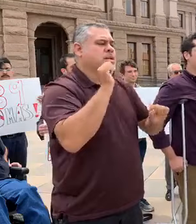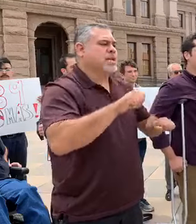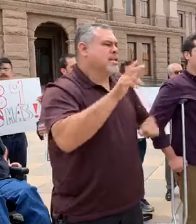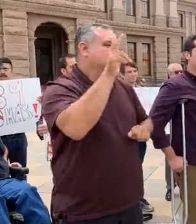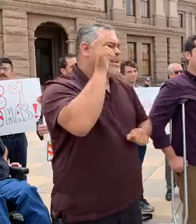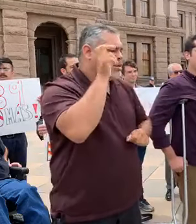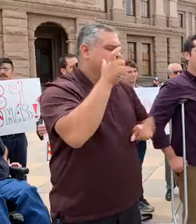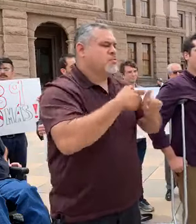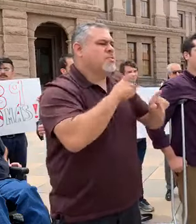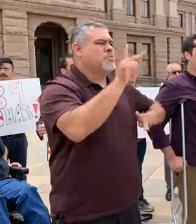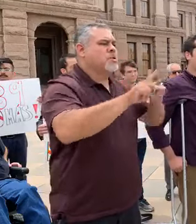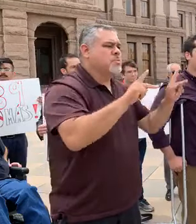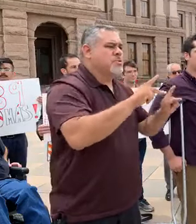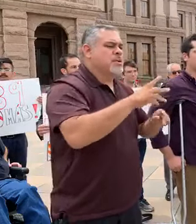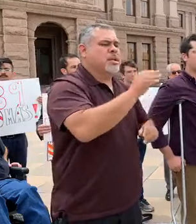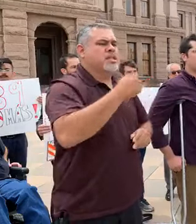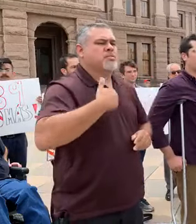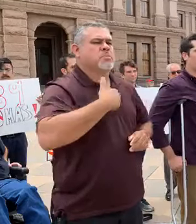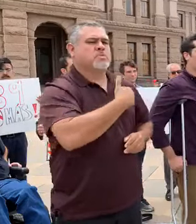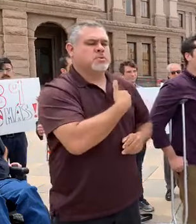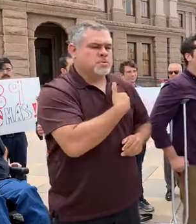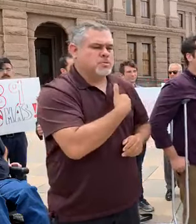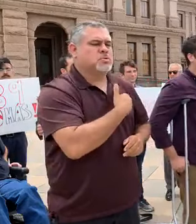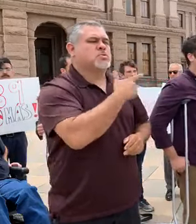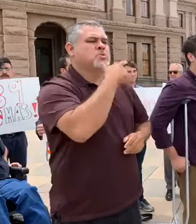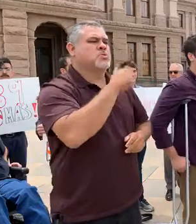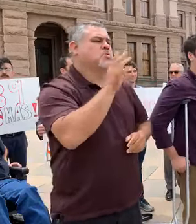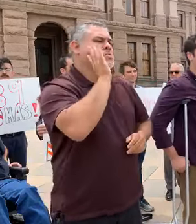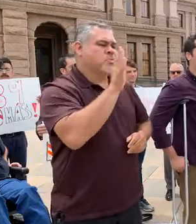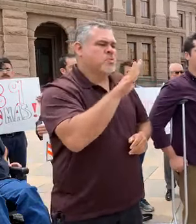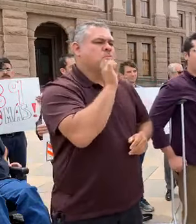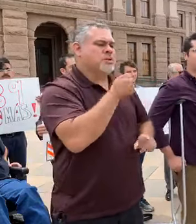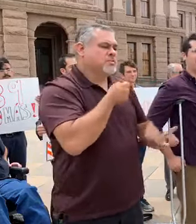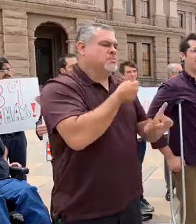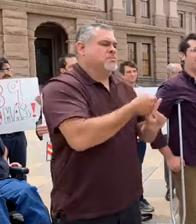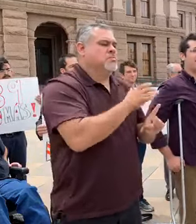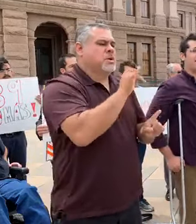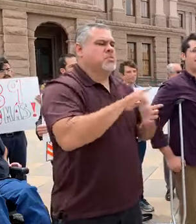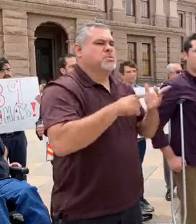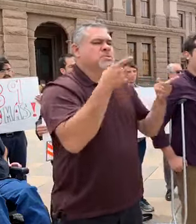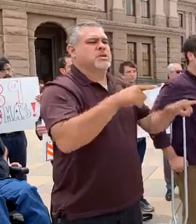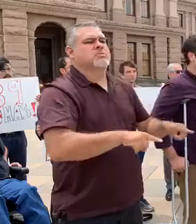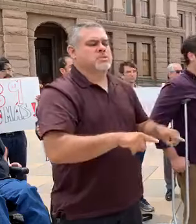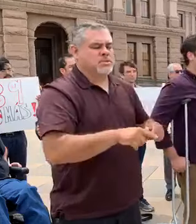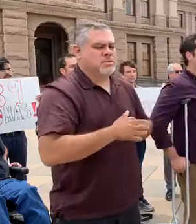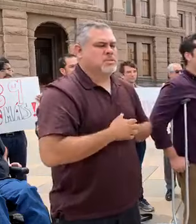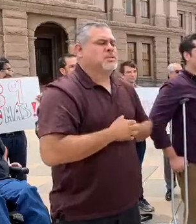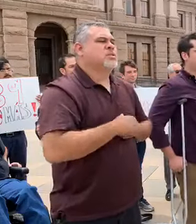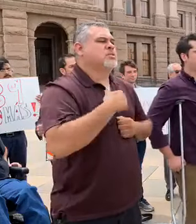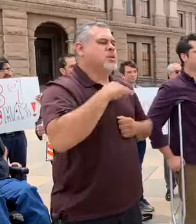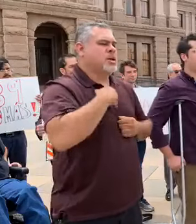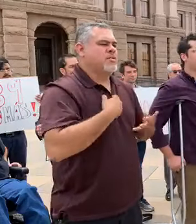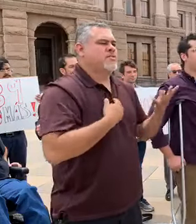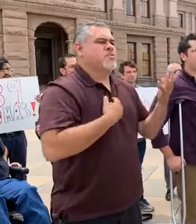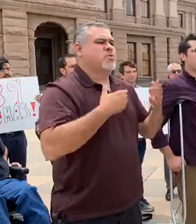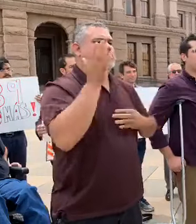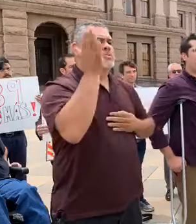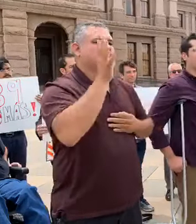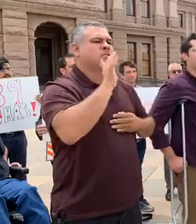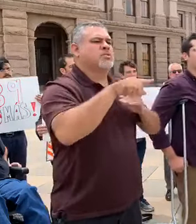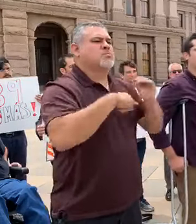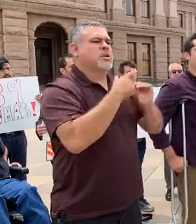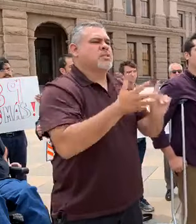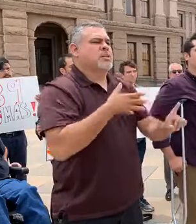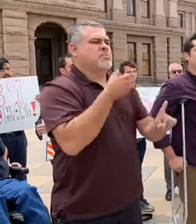from the people and the members who are going to be directly affected by what is happening. So we're just going to have four speakers talk about the